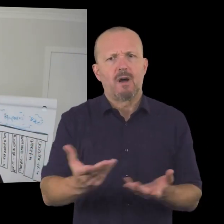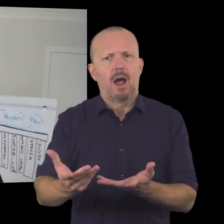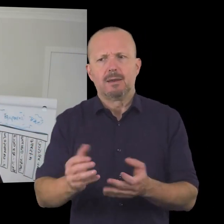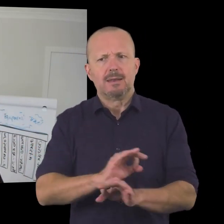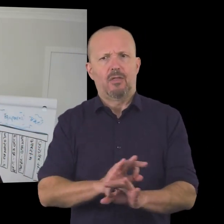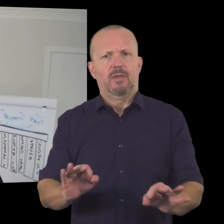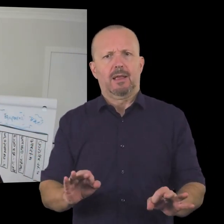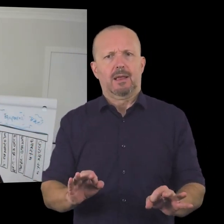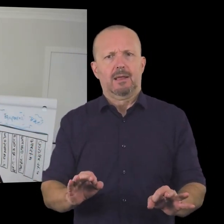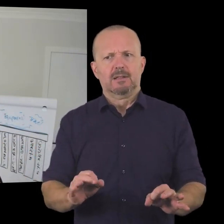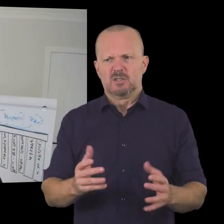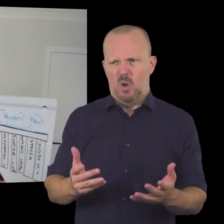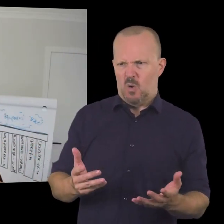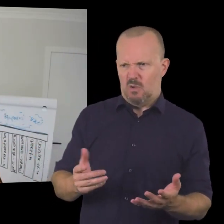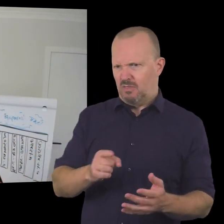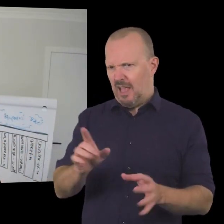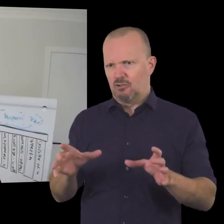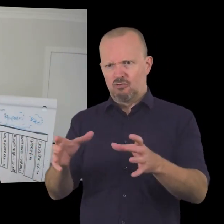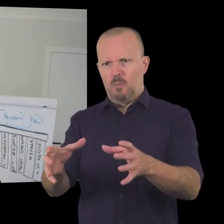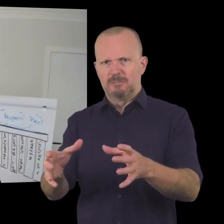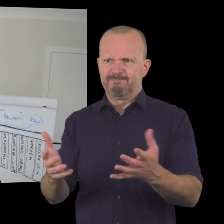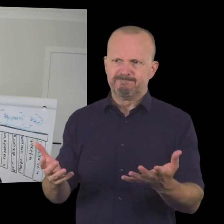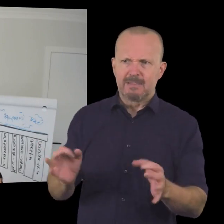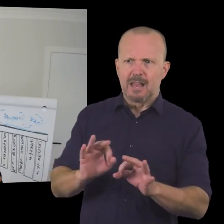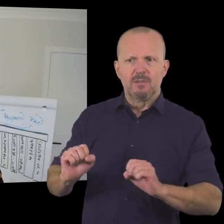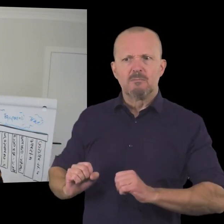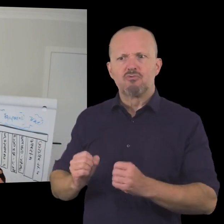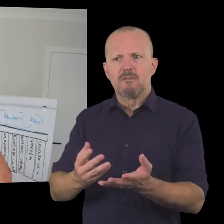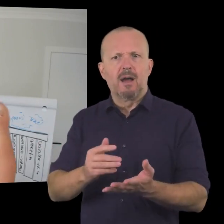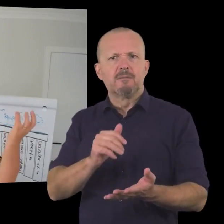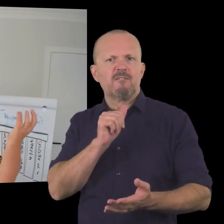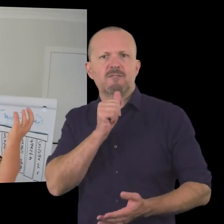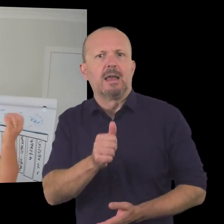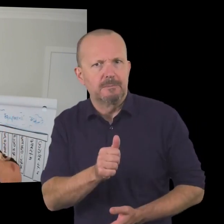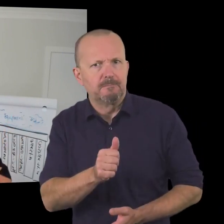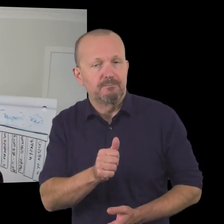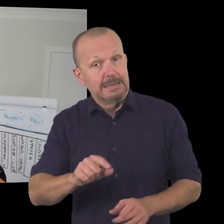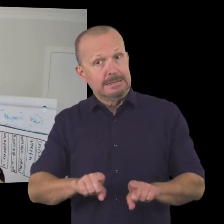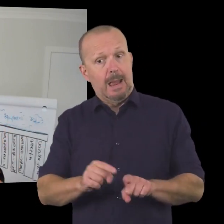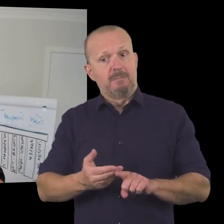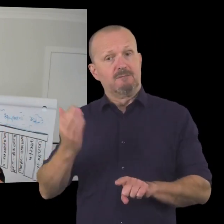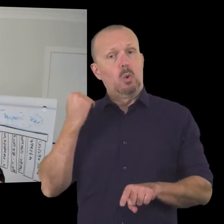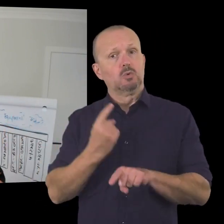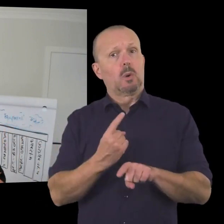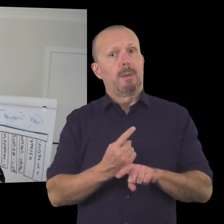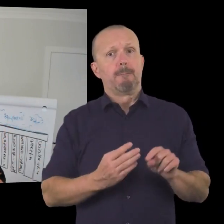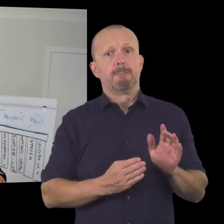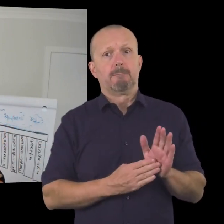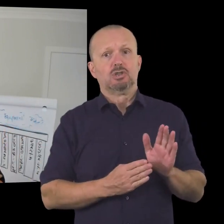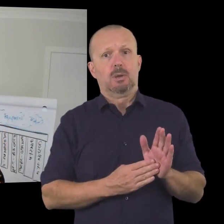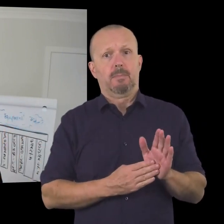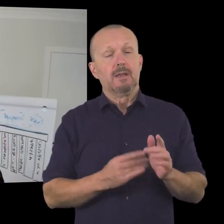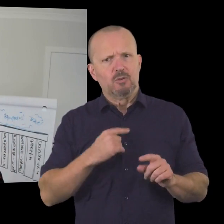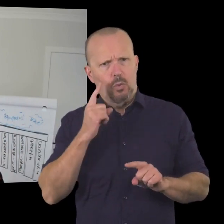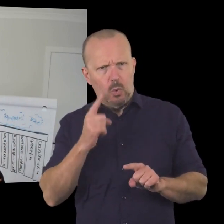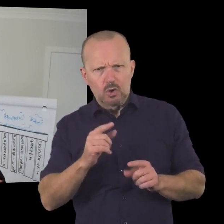catered for in terms of the opportunity to do some fun stuff so in the same way as we talked about membership uh if you